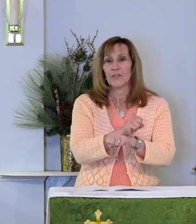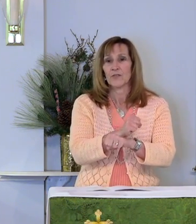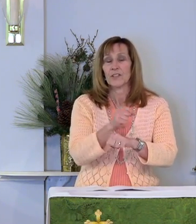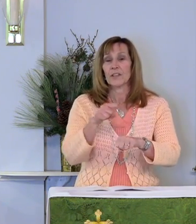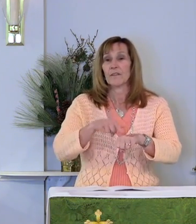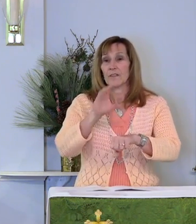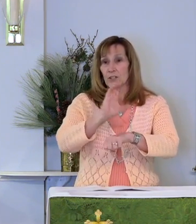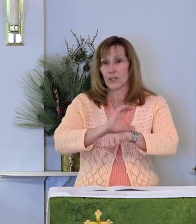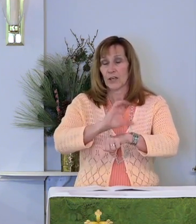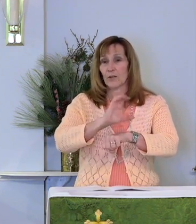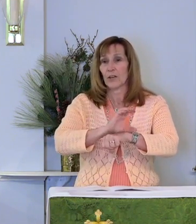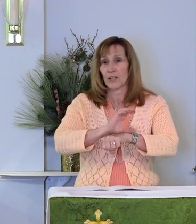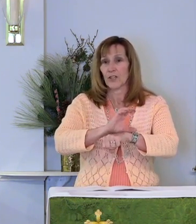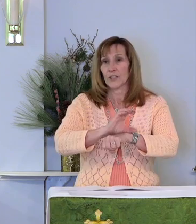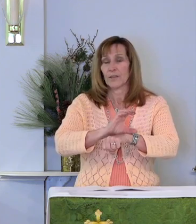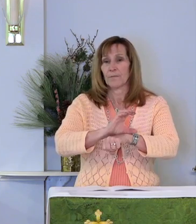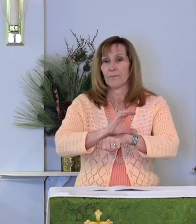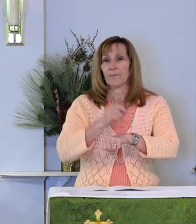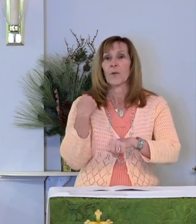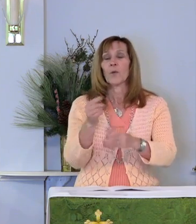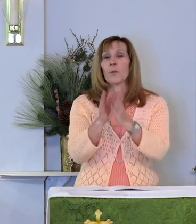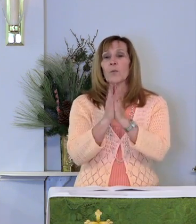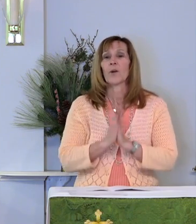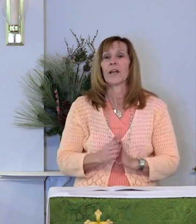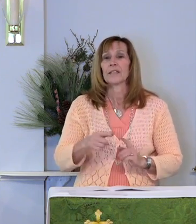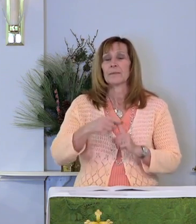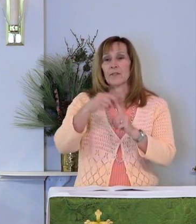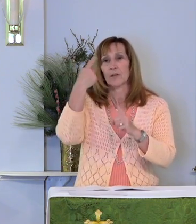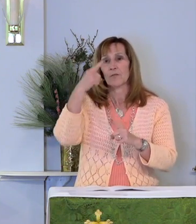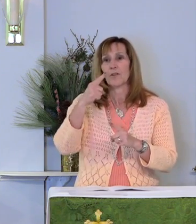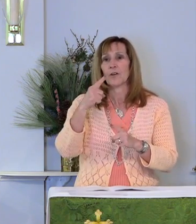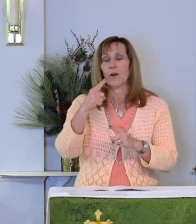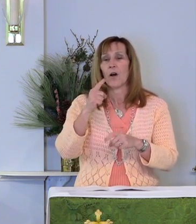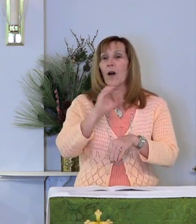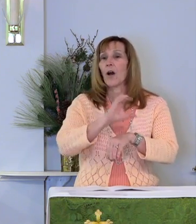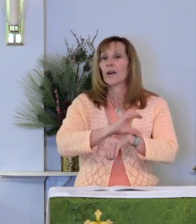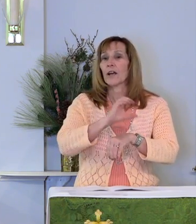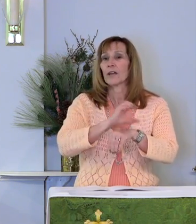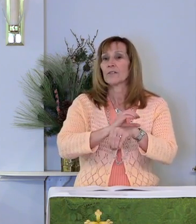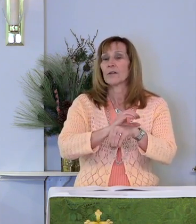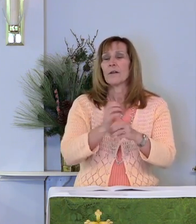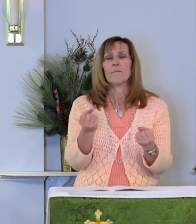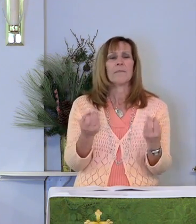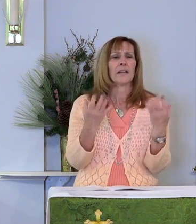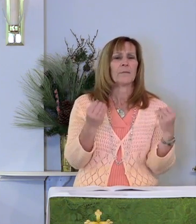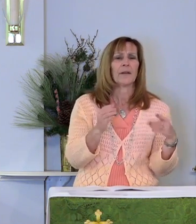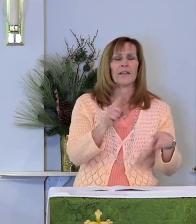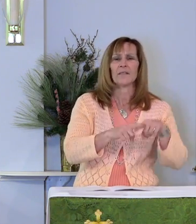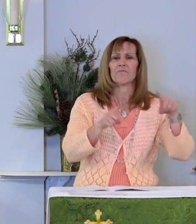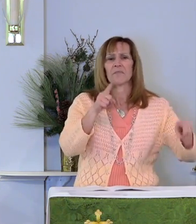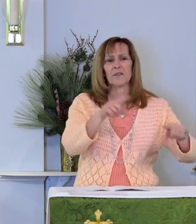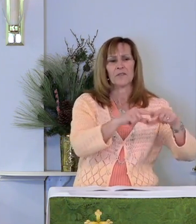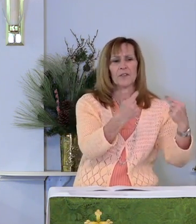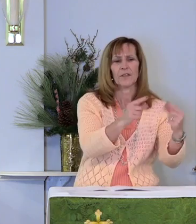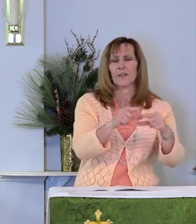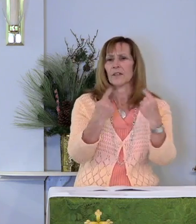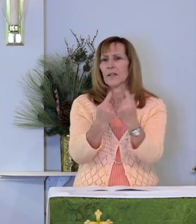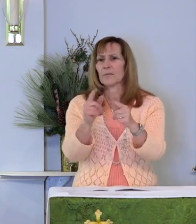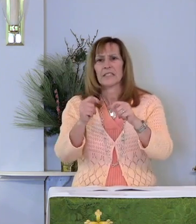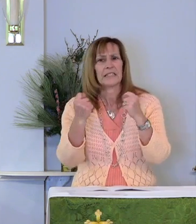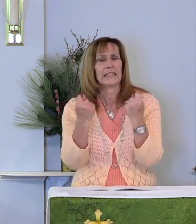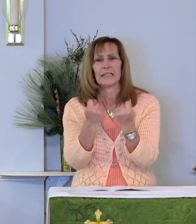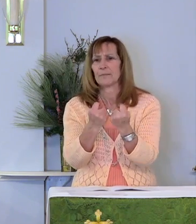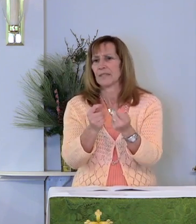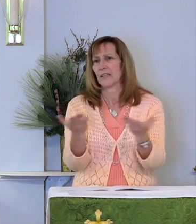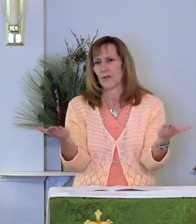congregation. We pray especially for our congregation's many committees and ministry teams.